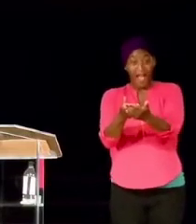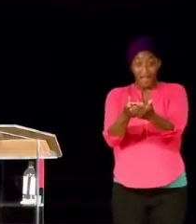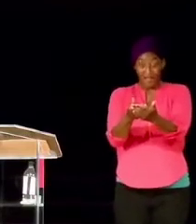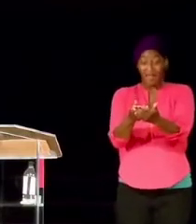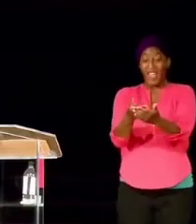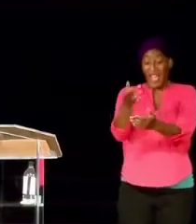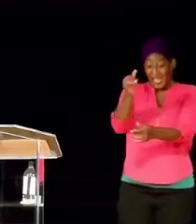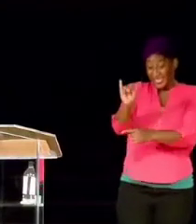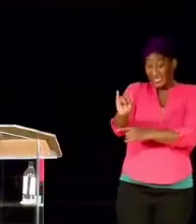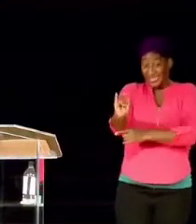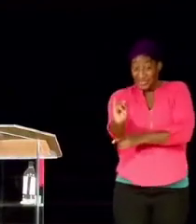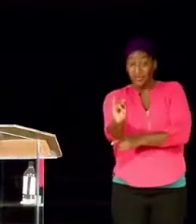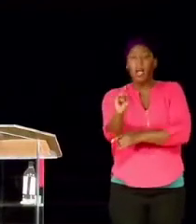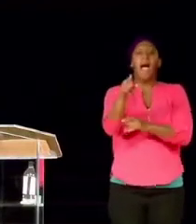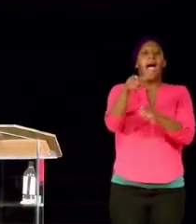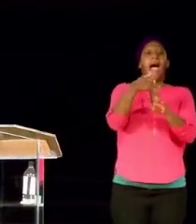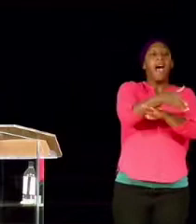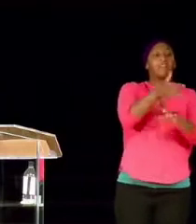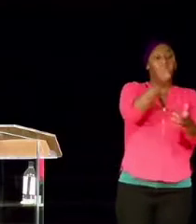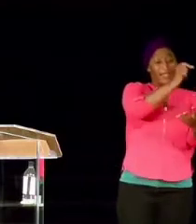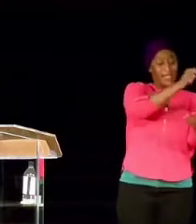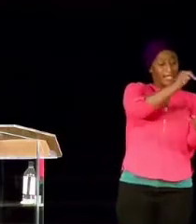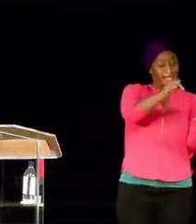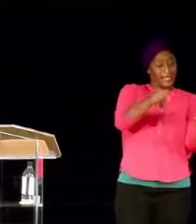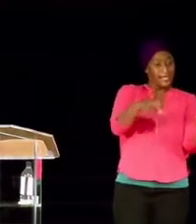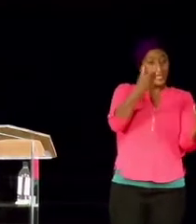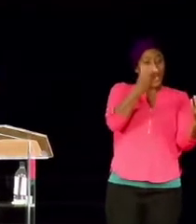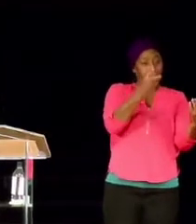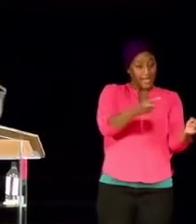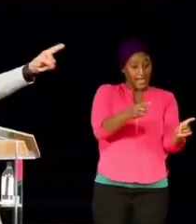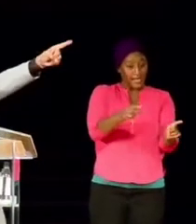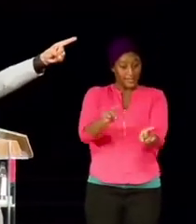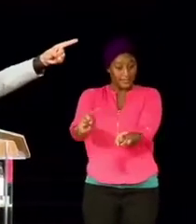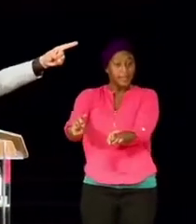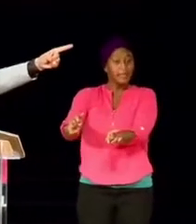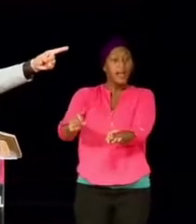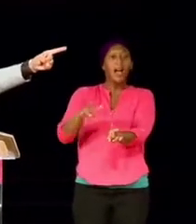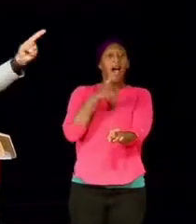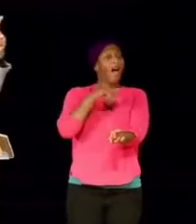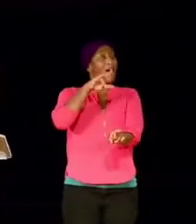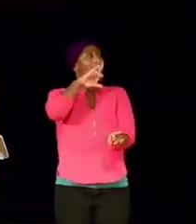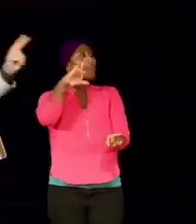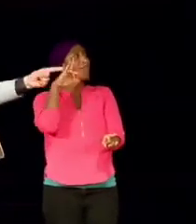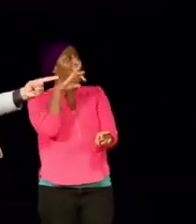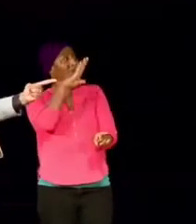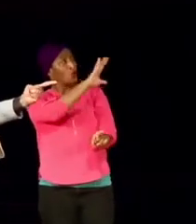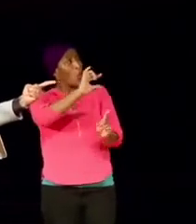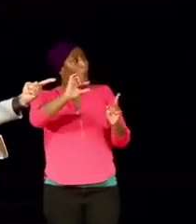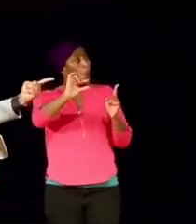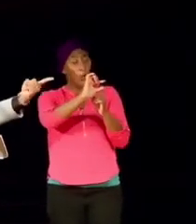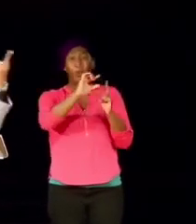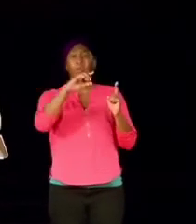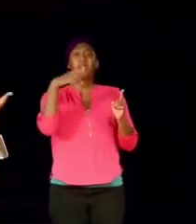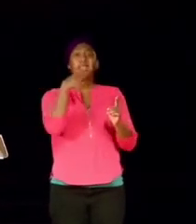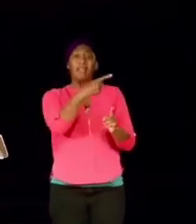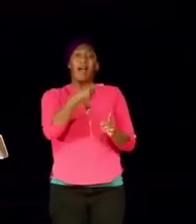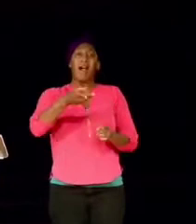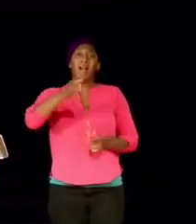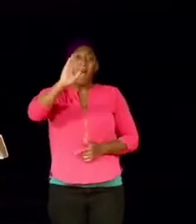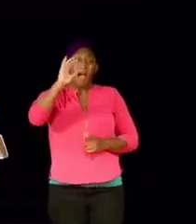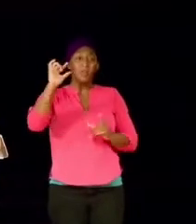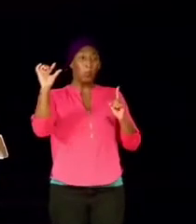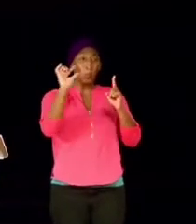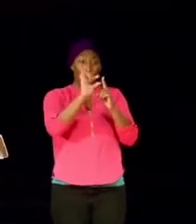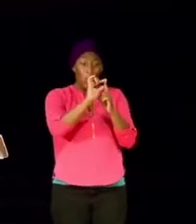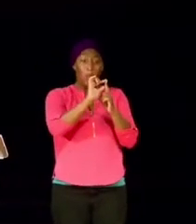after these things. God, I love your word. The word of the Lord came